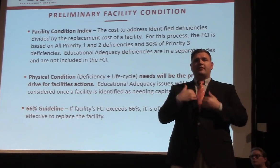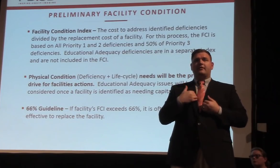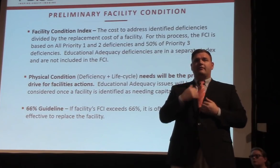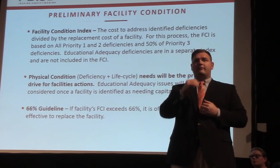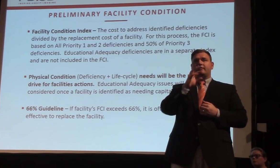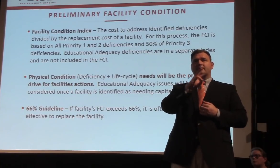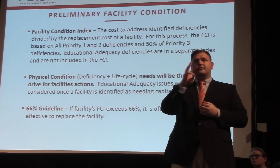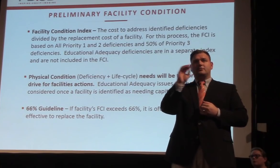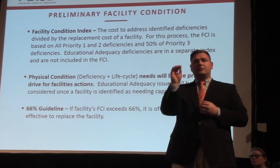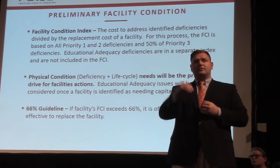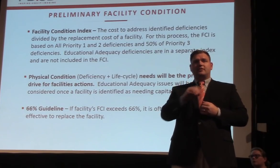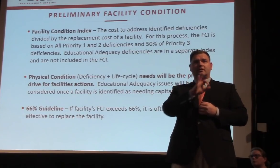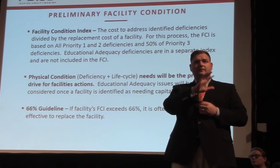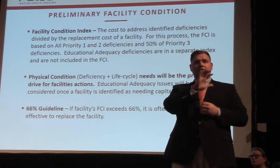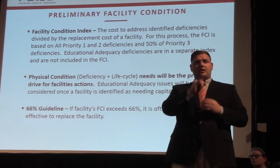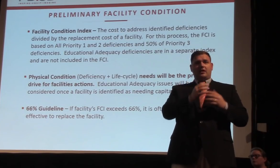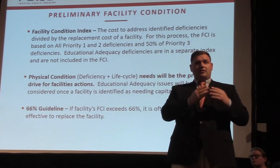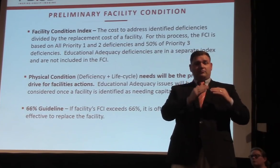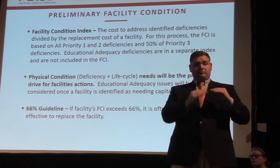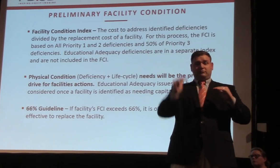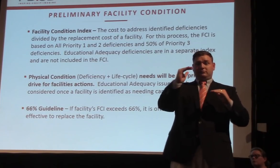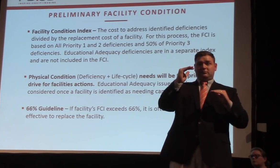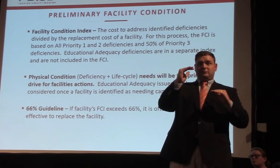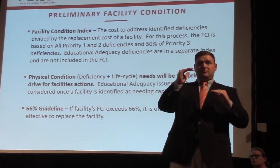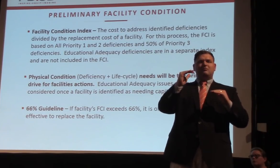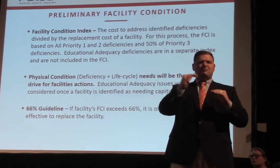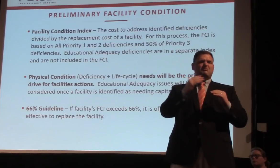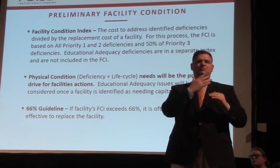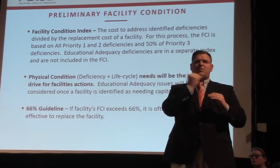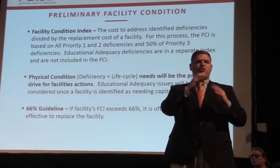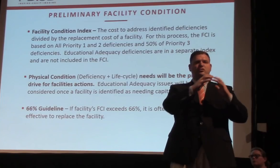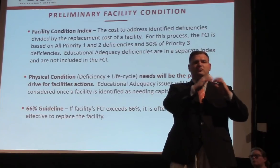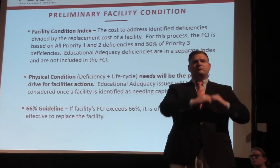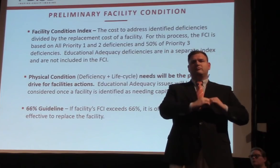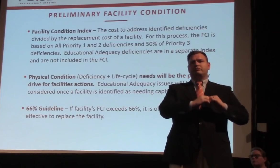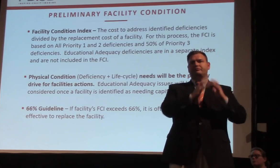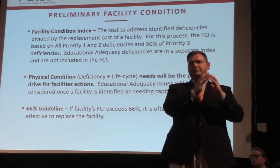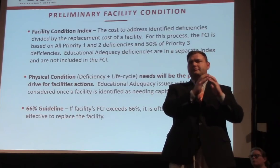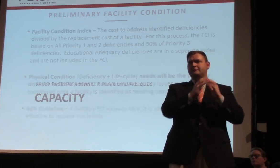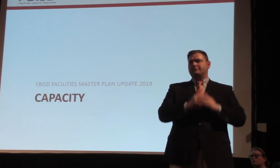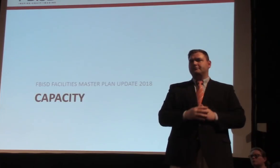of its replacement cost, it's often more cost effective to just replace the facility.